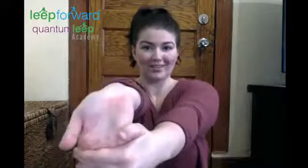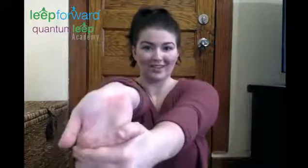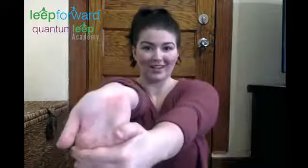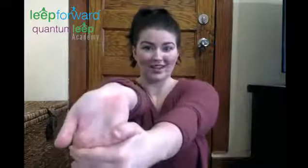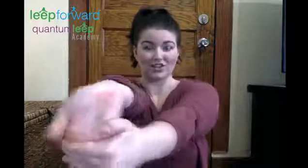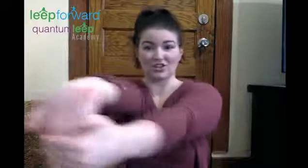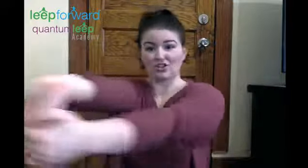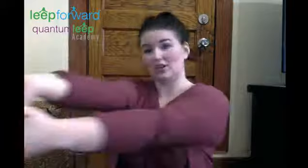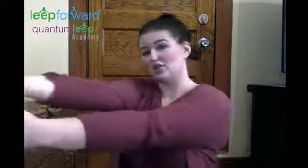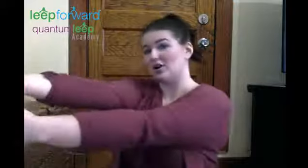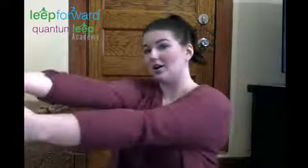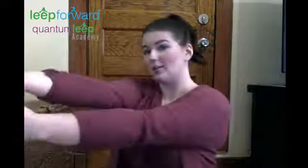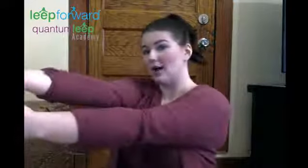And you're going to stretch your arm out.